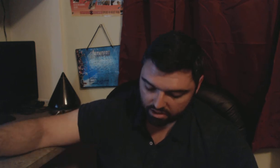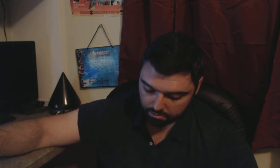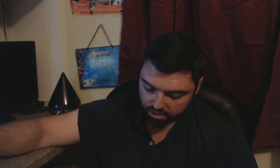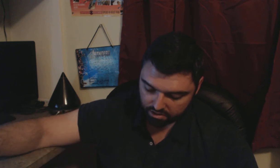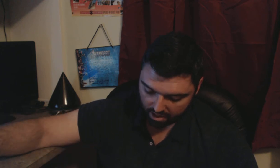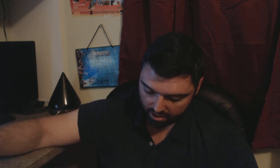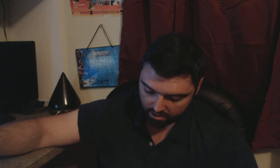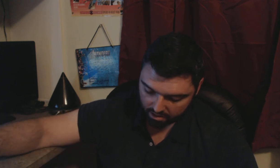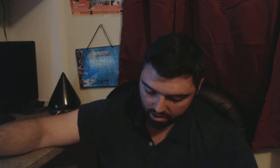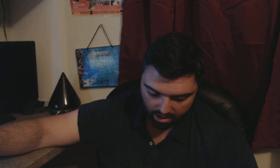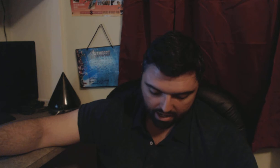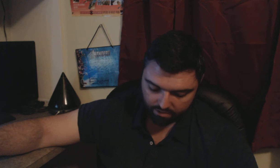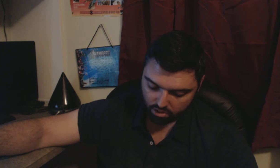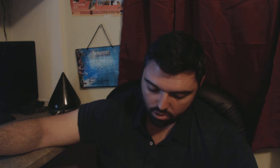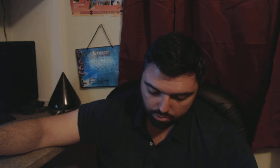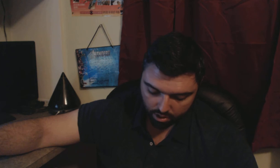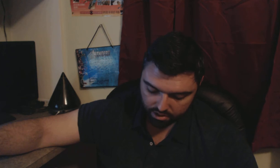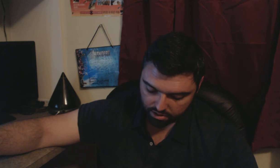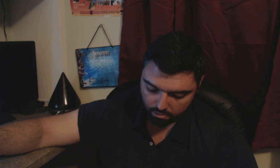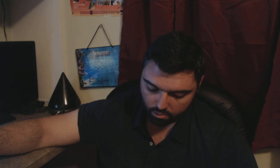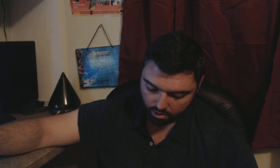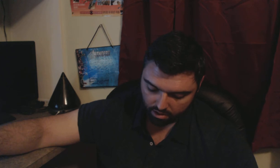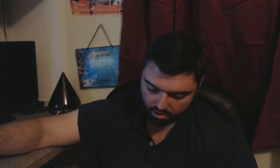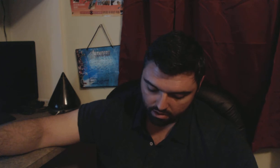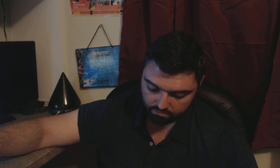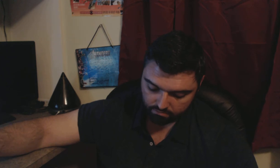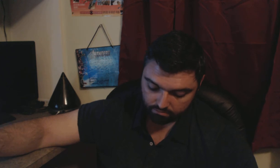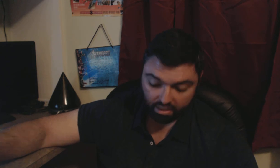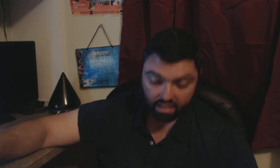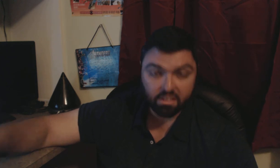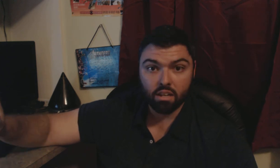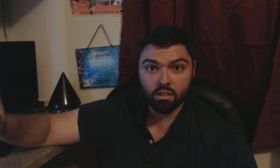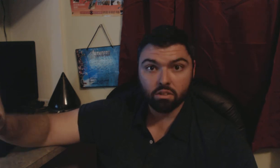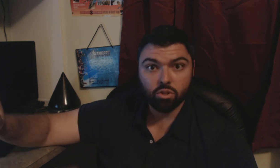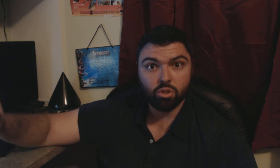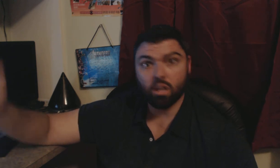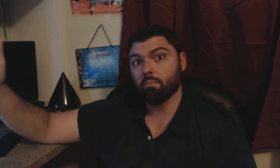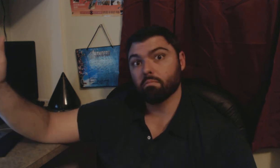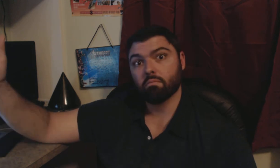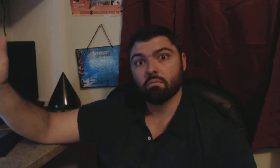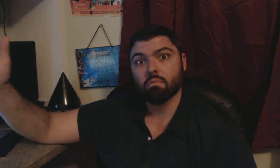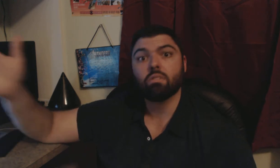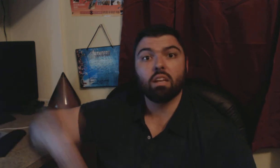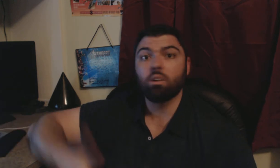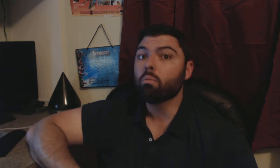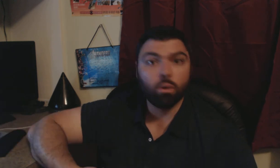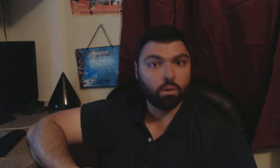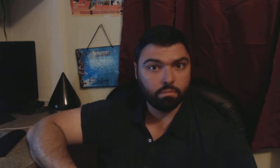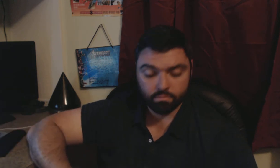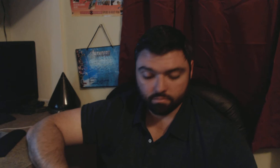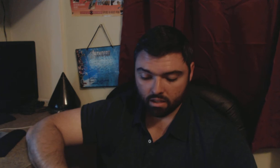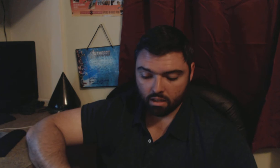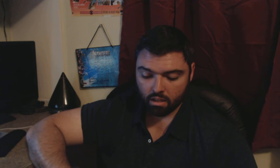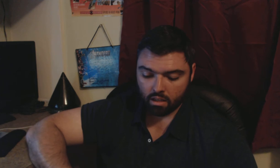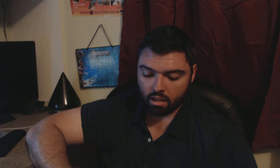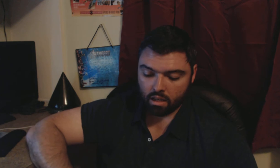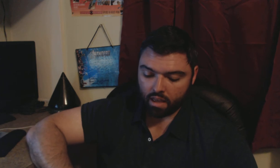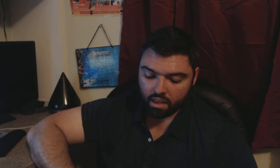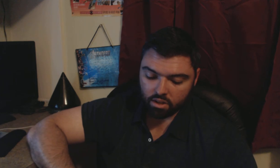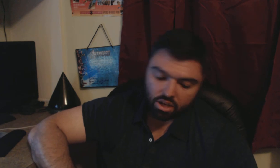simply say I have a new project I'm working on that's it shut up say no more and then